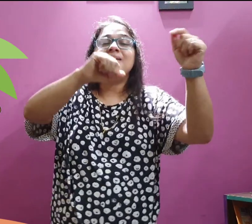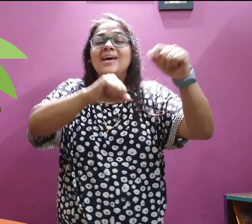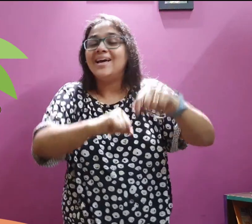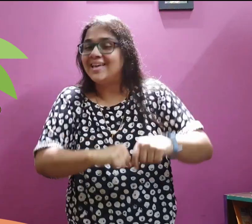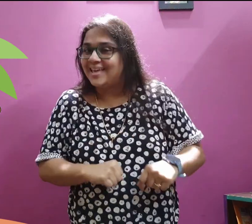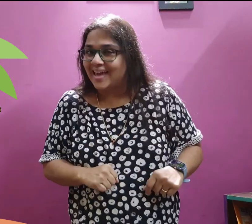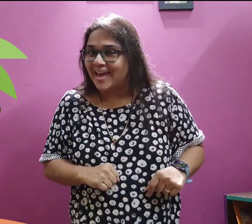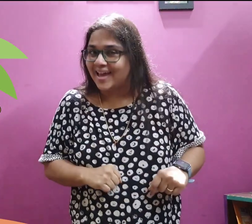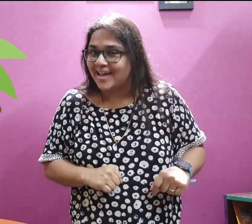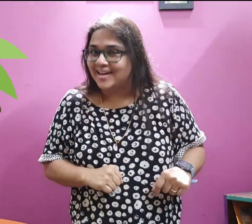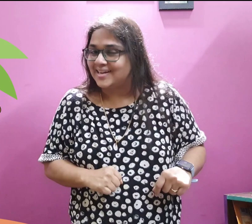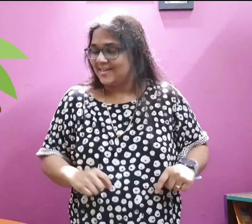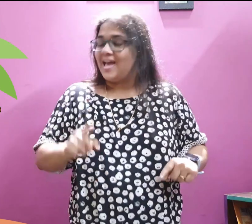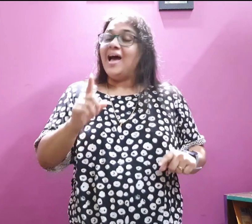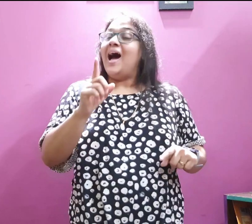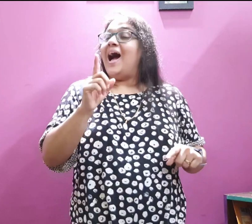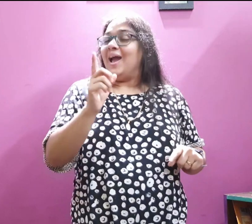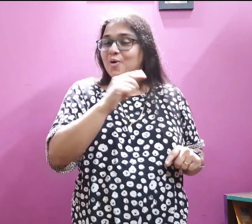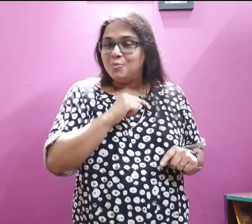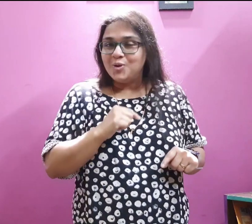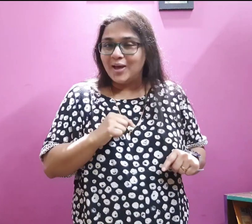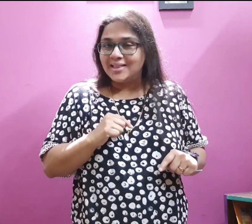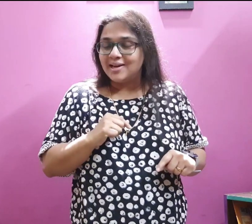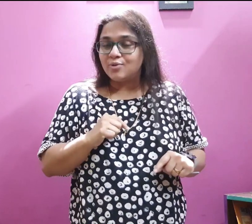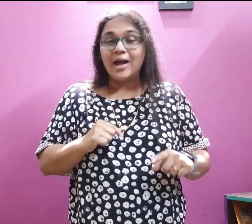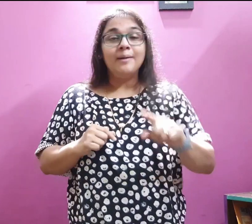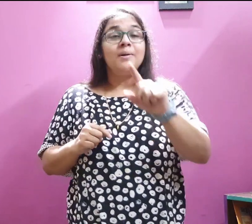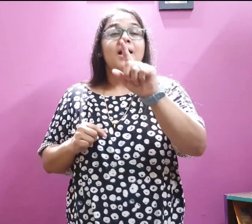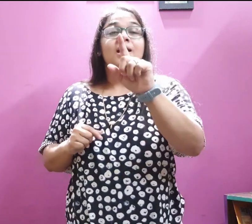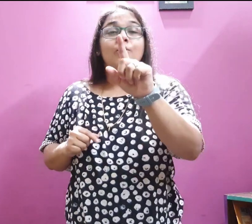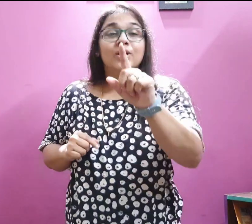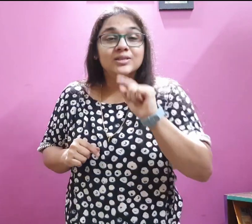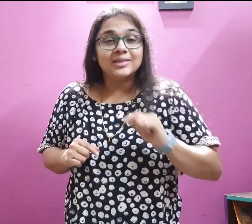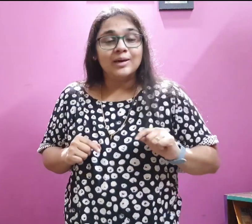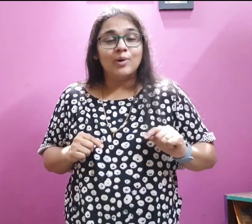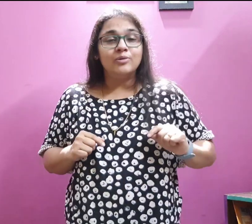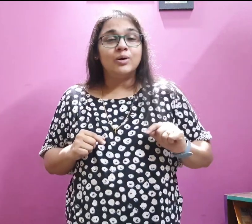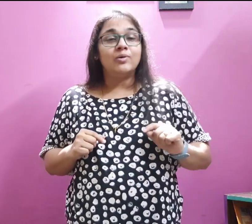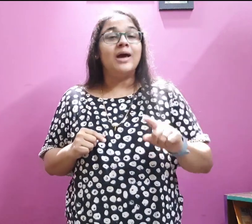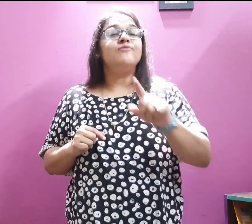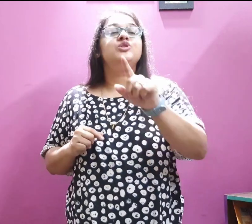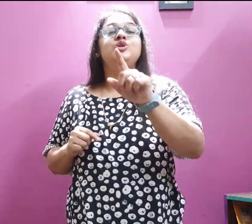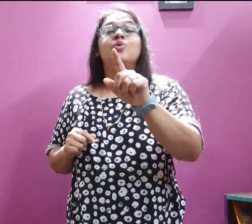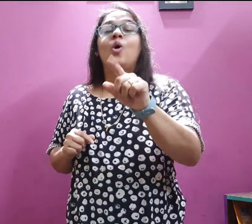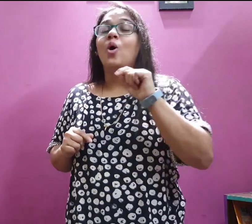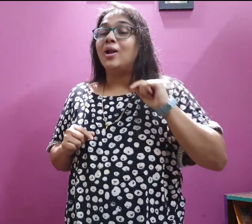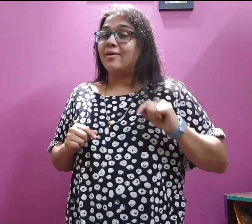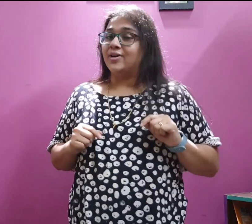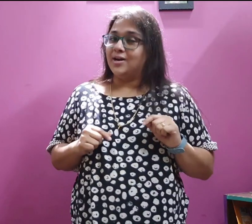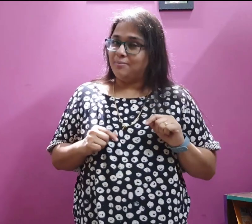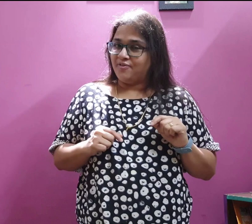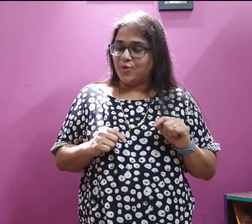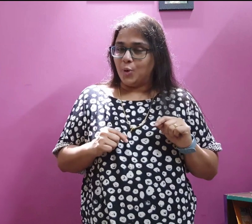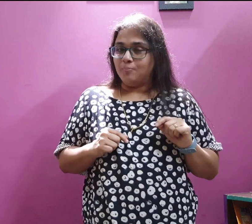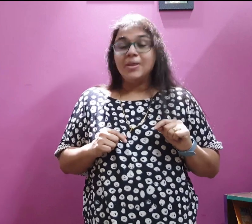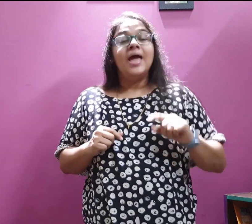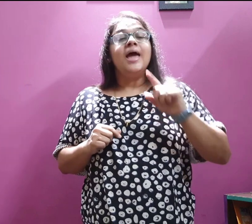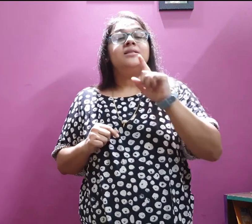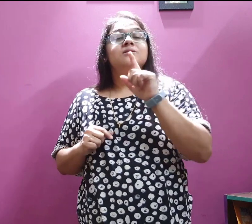again. I hope you like that rhyme. Now we're gonna sing one more rhyme which you all have heard before. It's